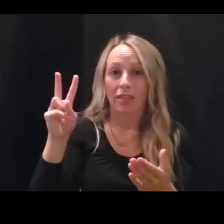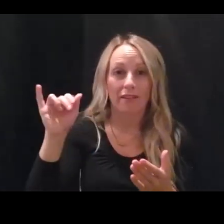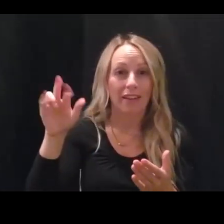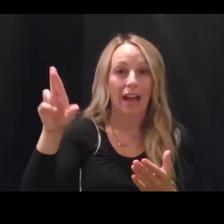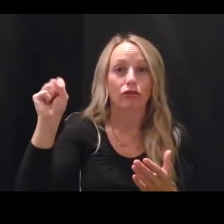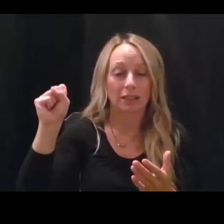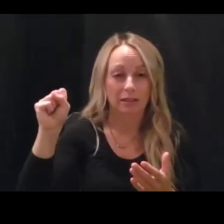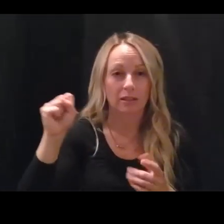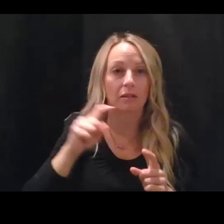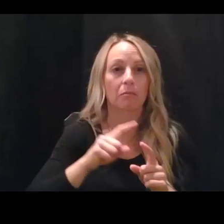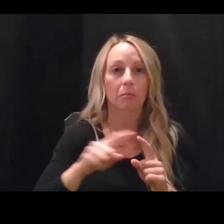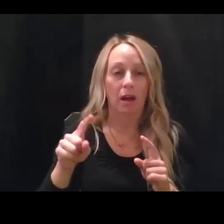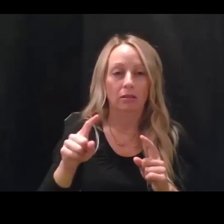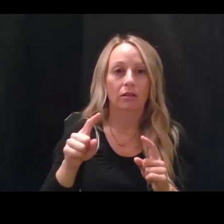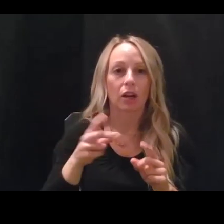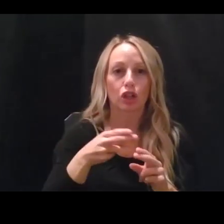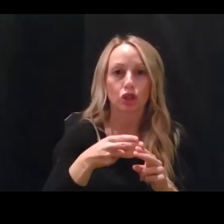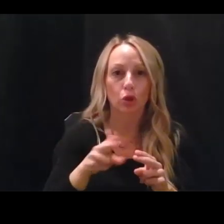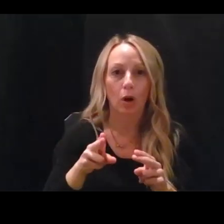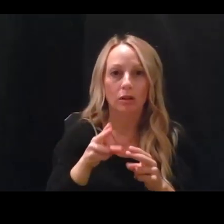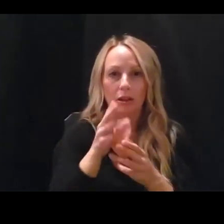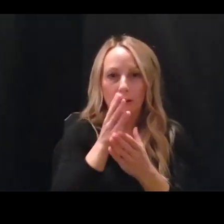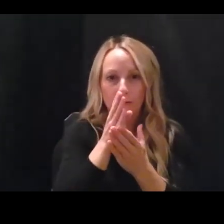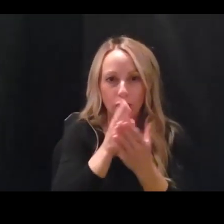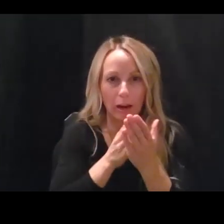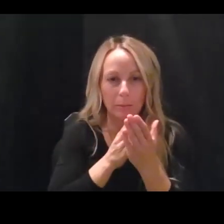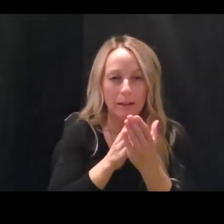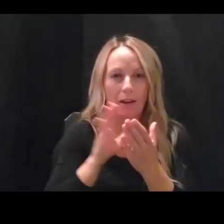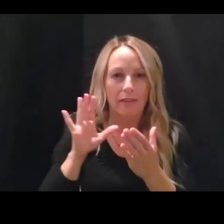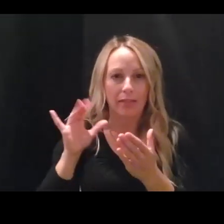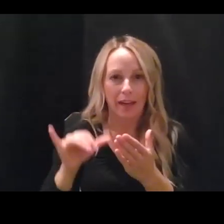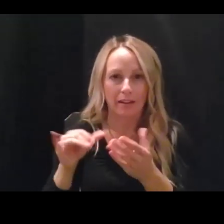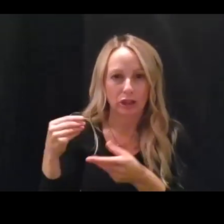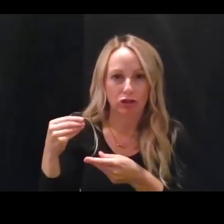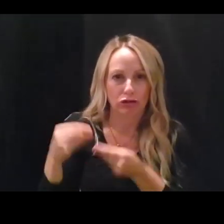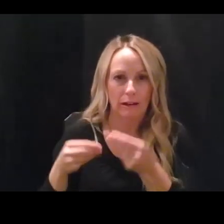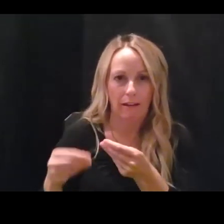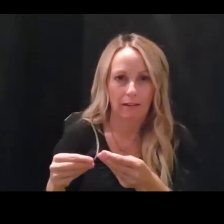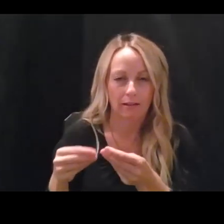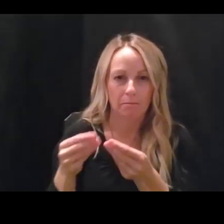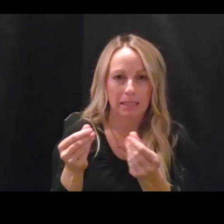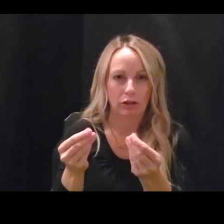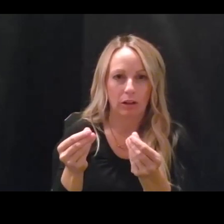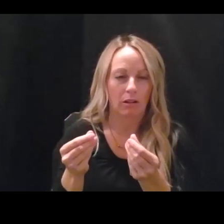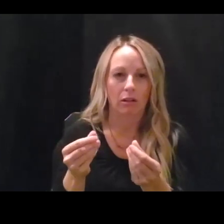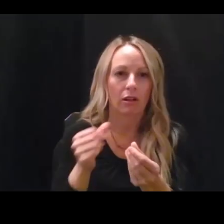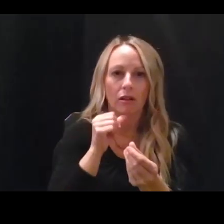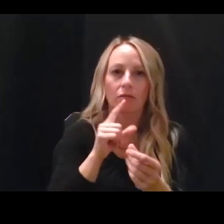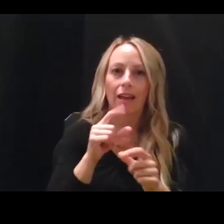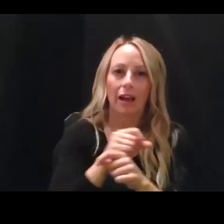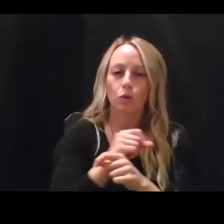short fragment of its genetic material, not the live virus.